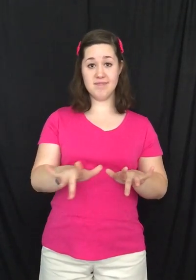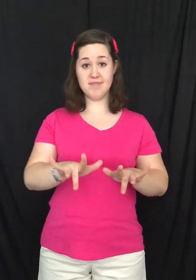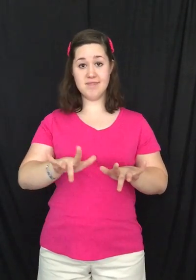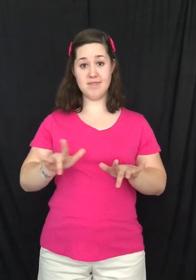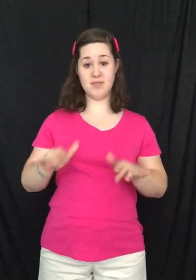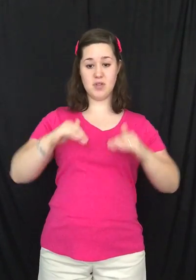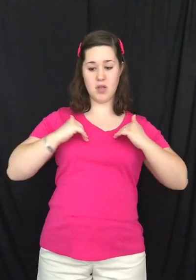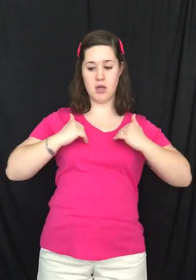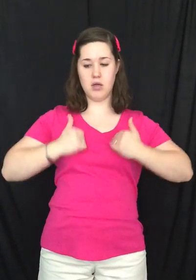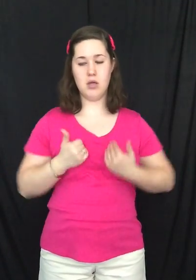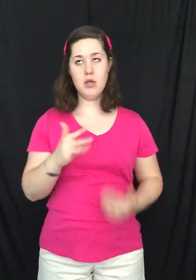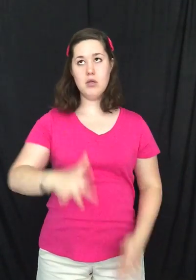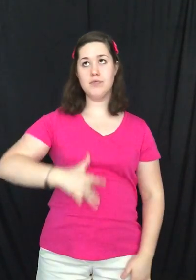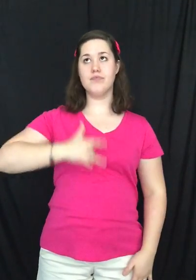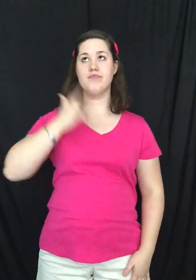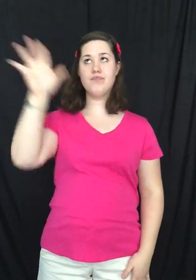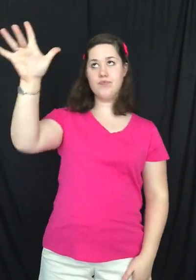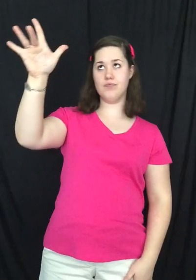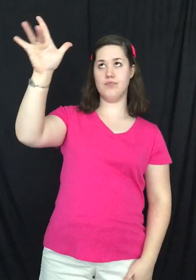Sick and tired of being sick and tired